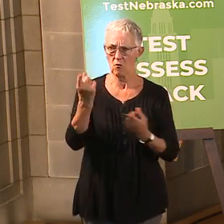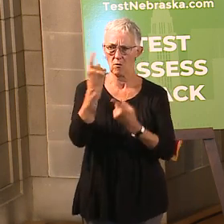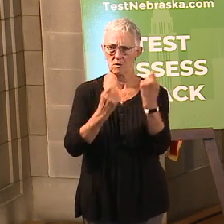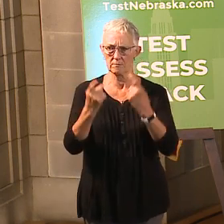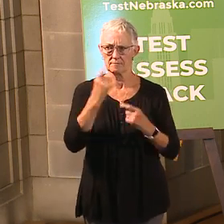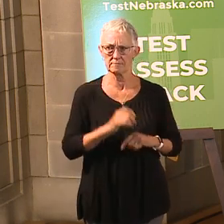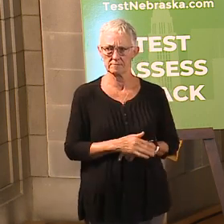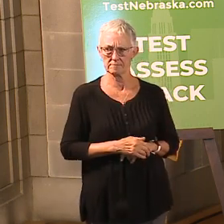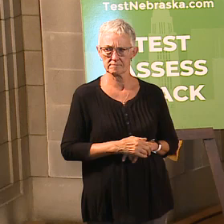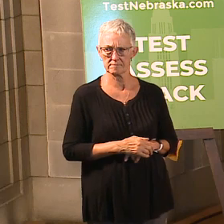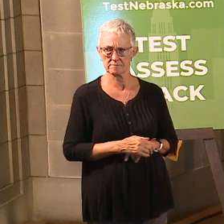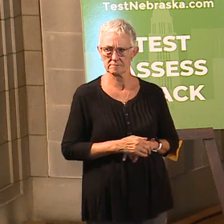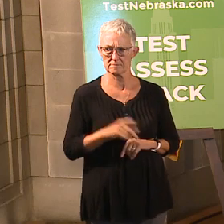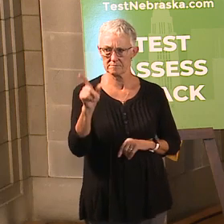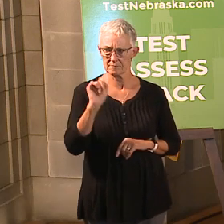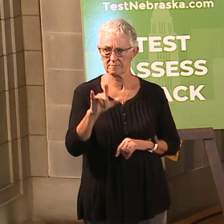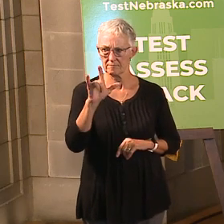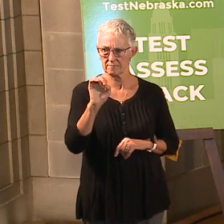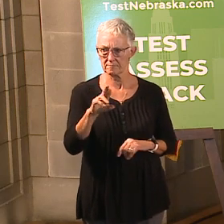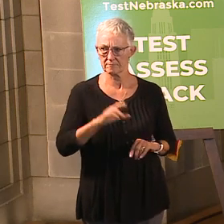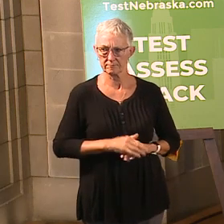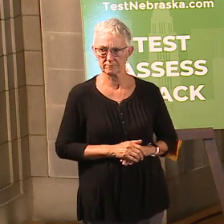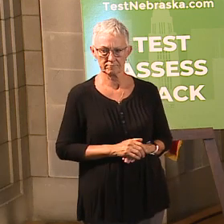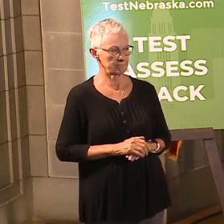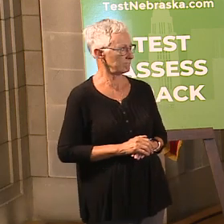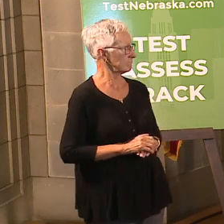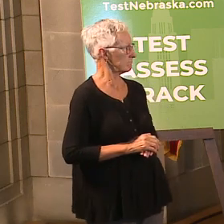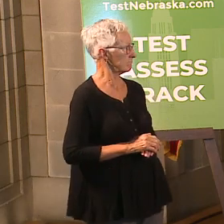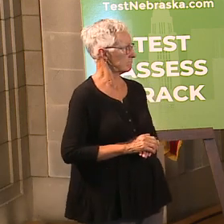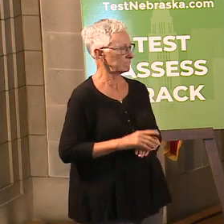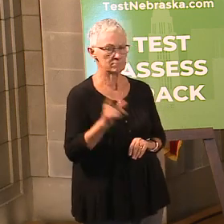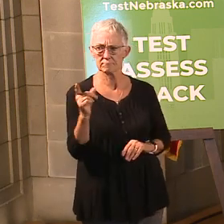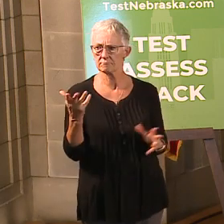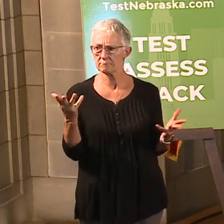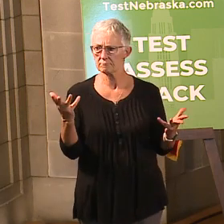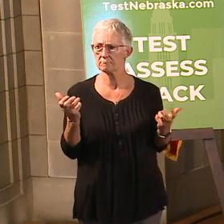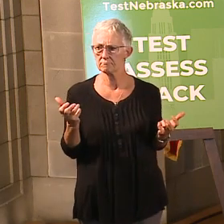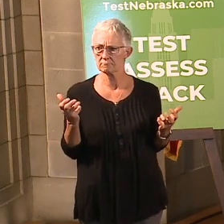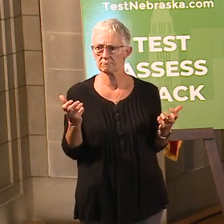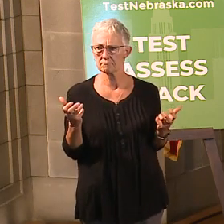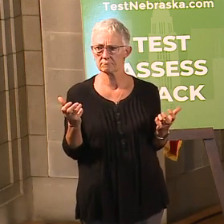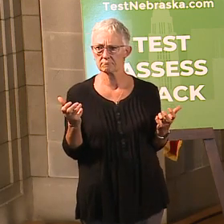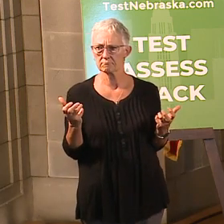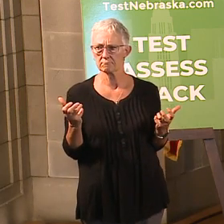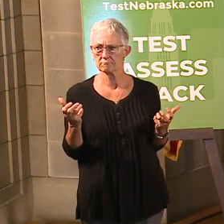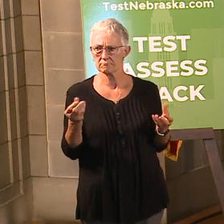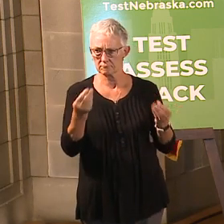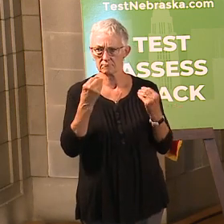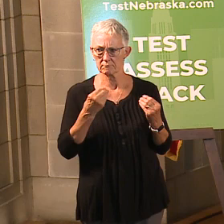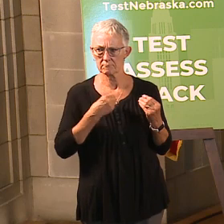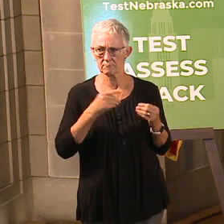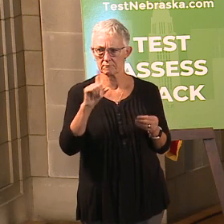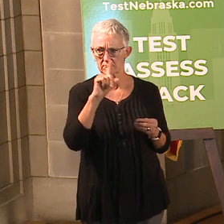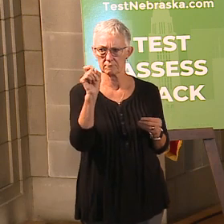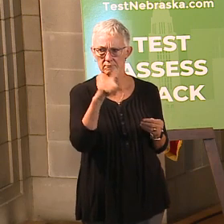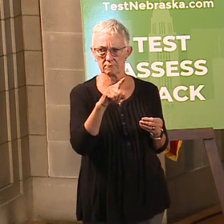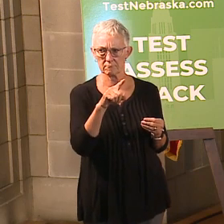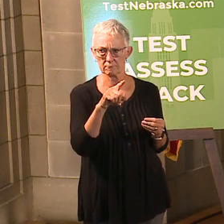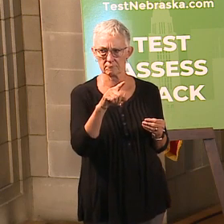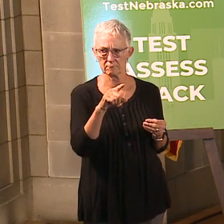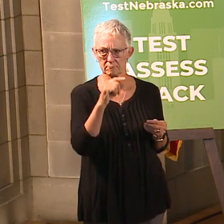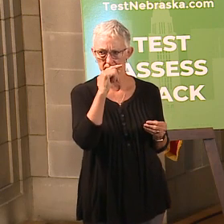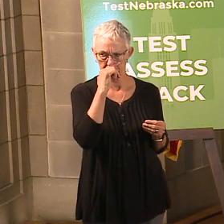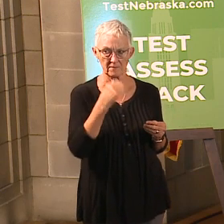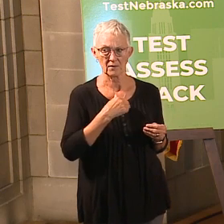you go? Oh, there you are. Do you want to give me the questions that were texted in?